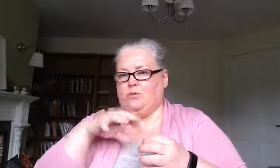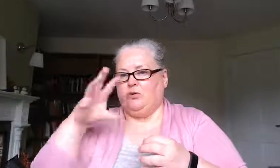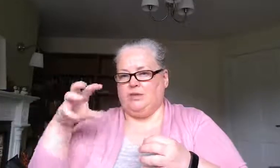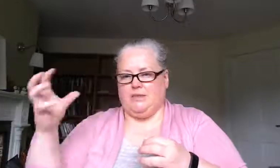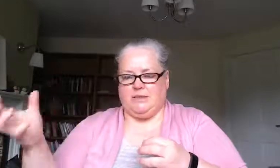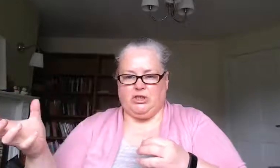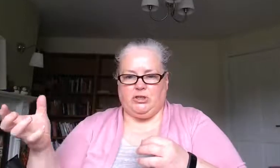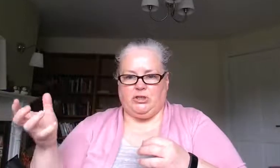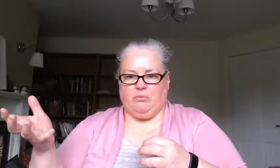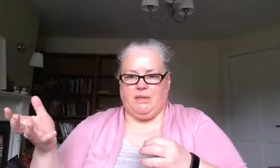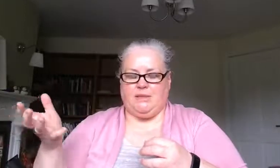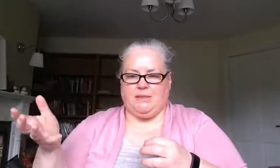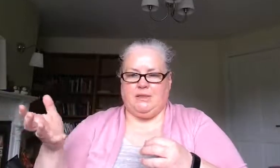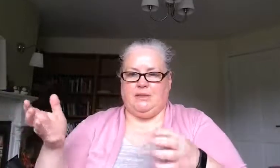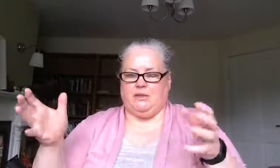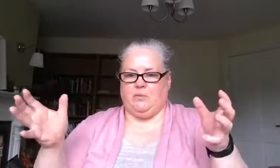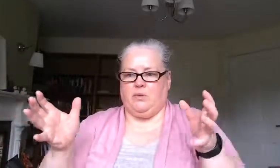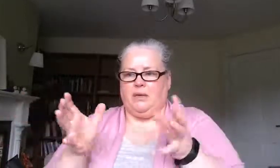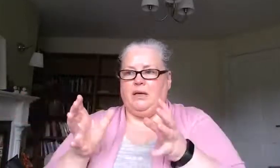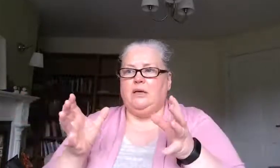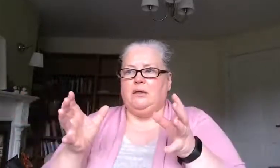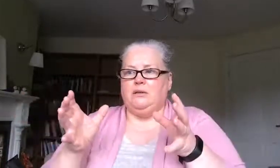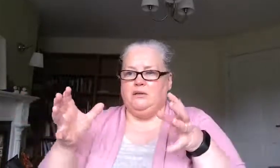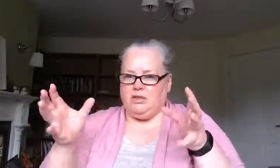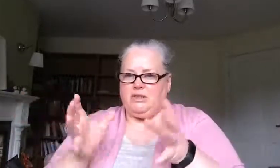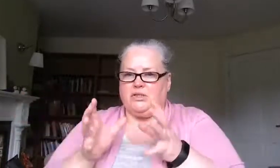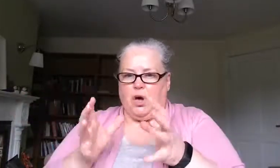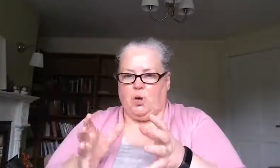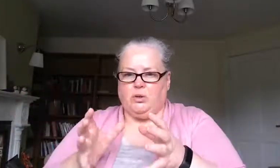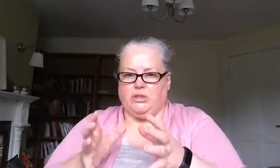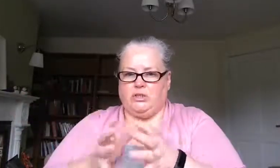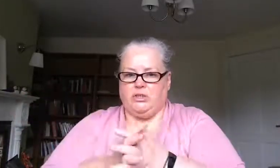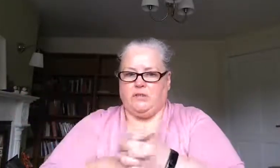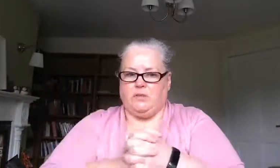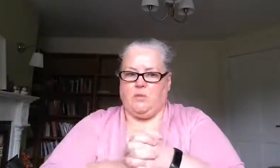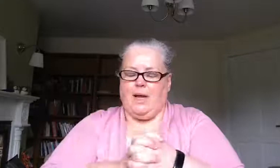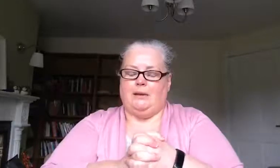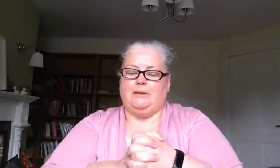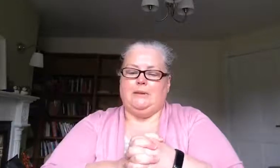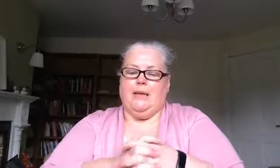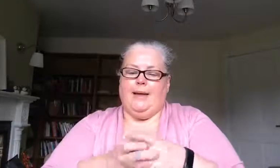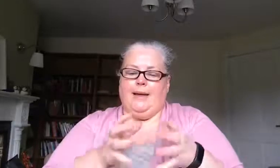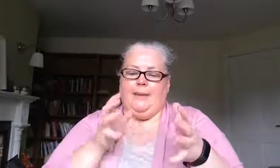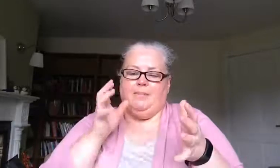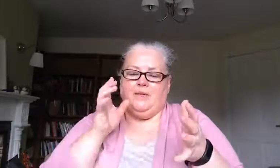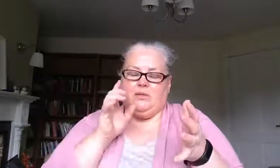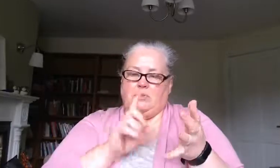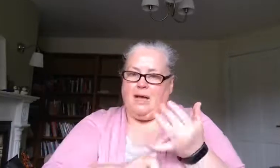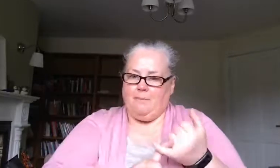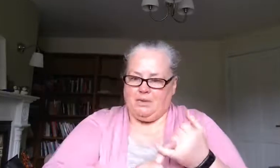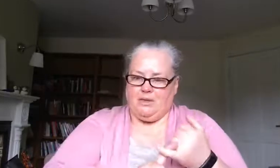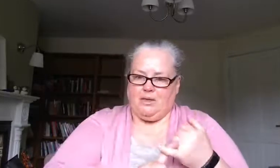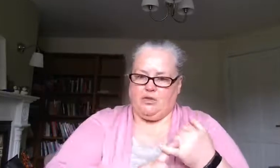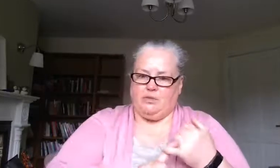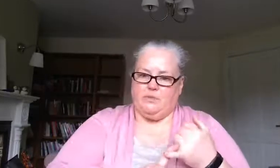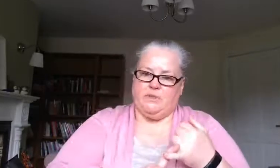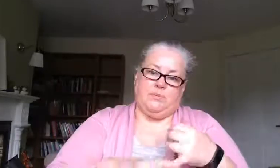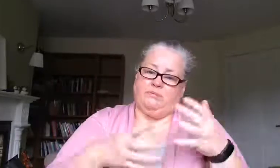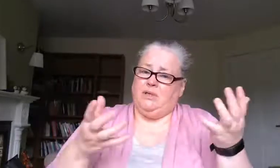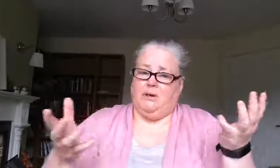other conditions you might see because there will be usually there's cold conditions as well um so temper tantrums but you know